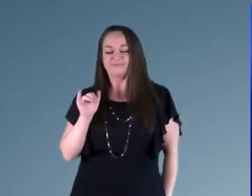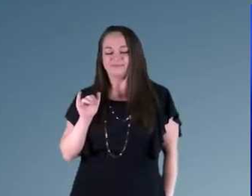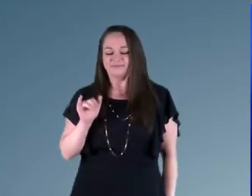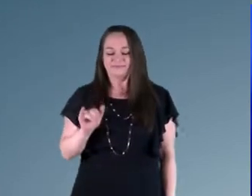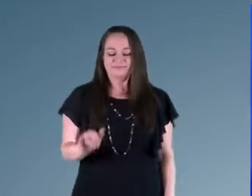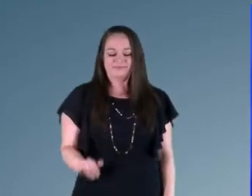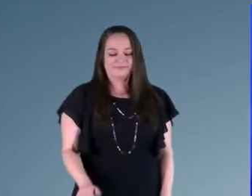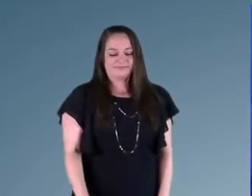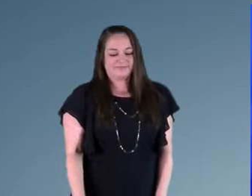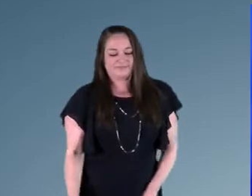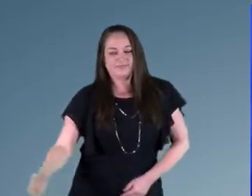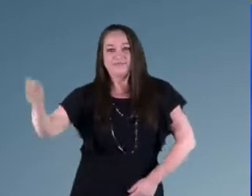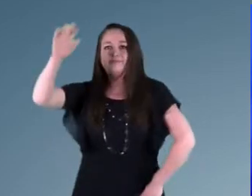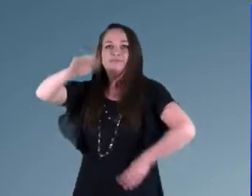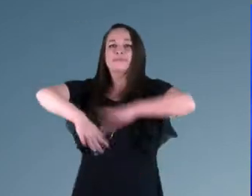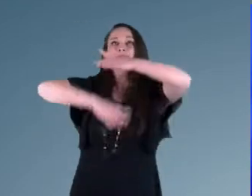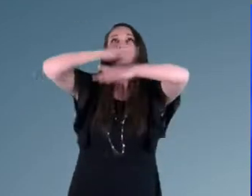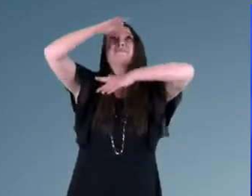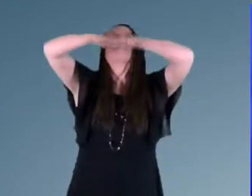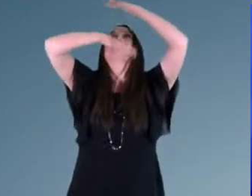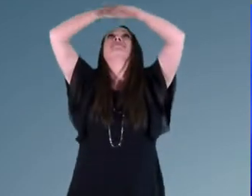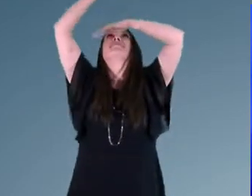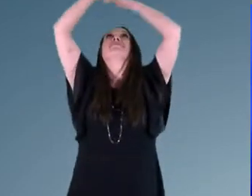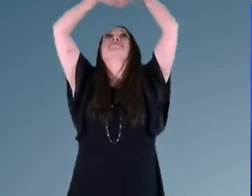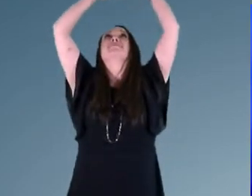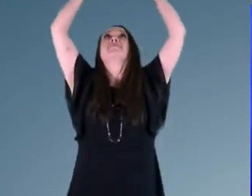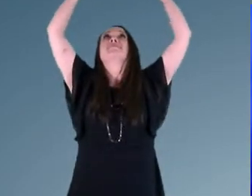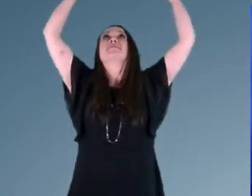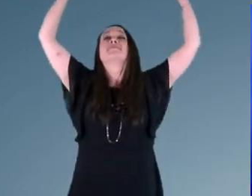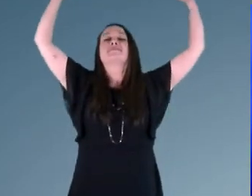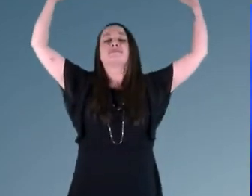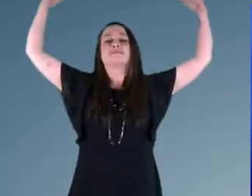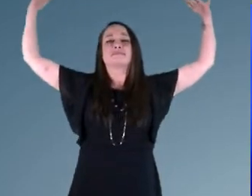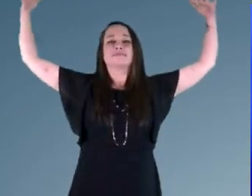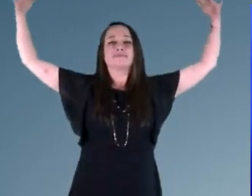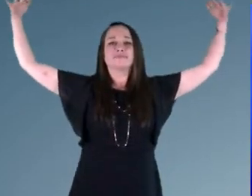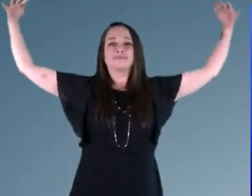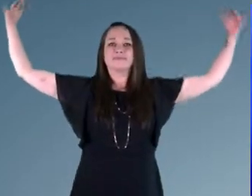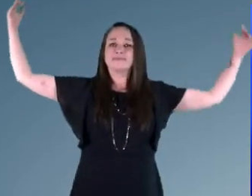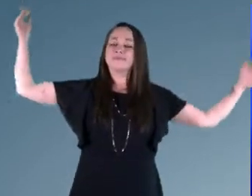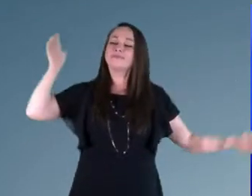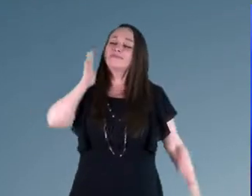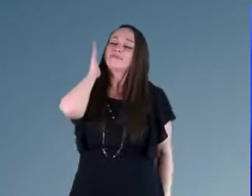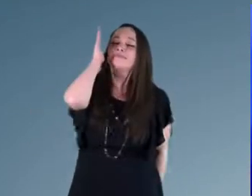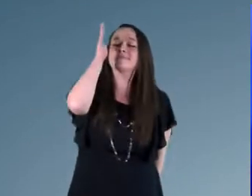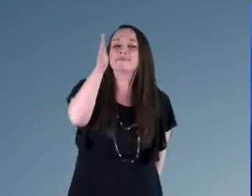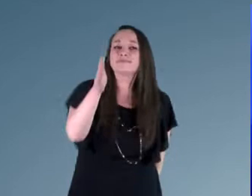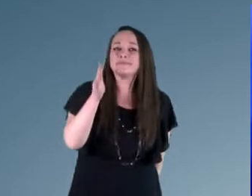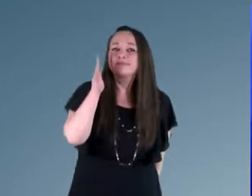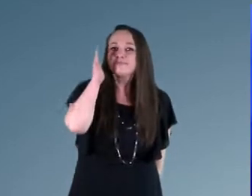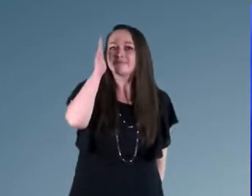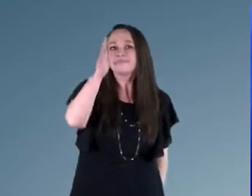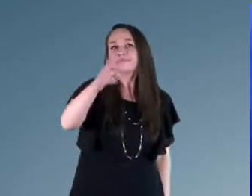In my Father's house, there's a place